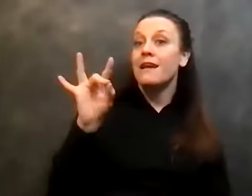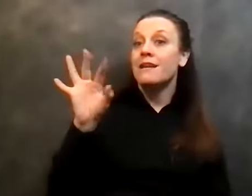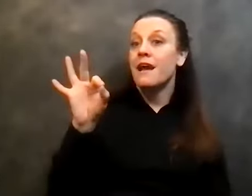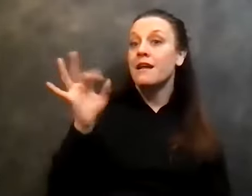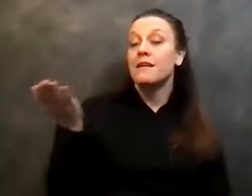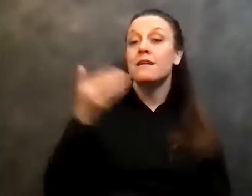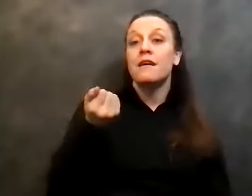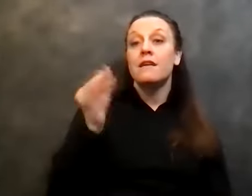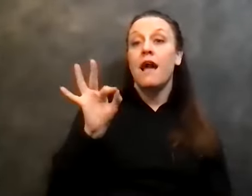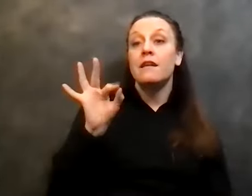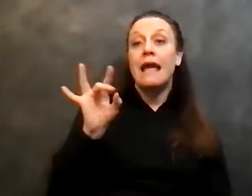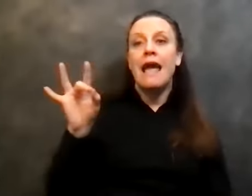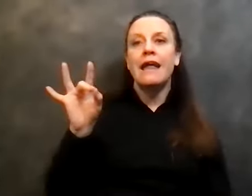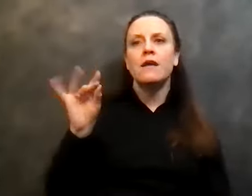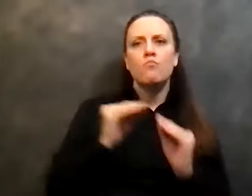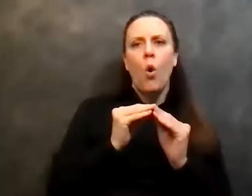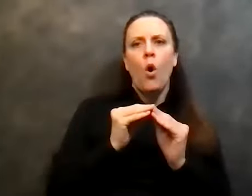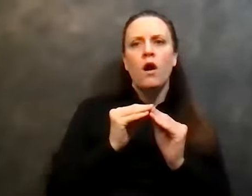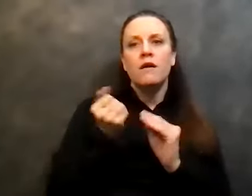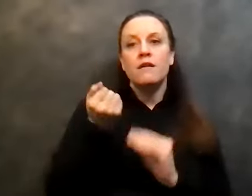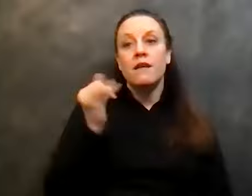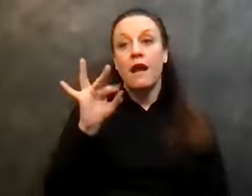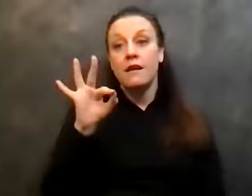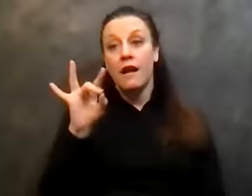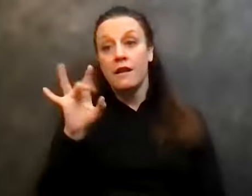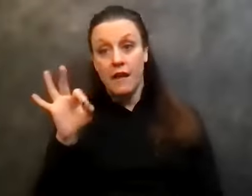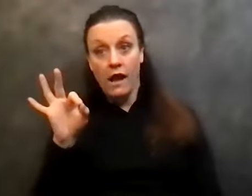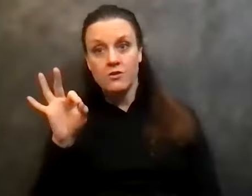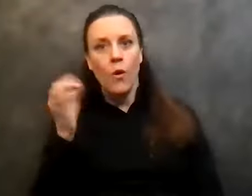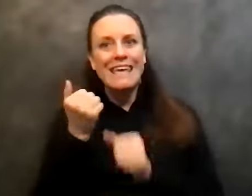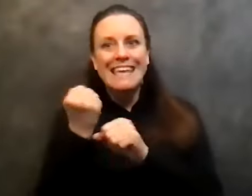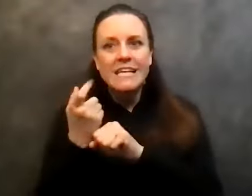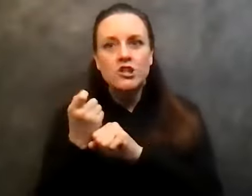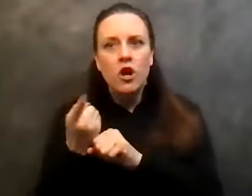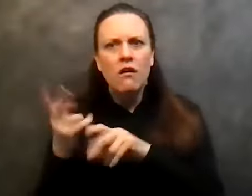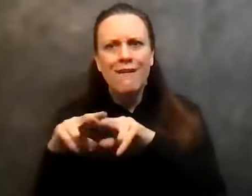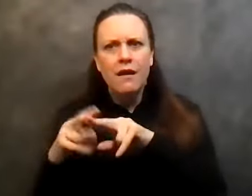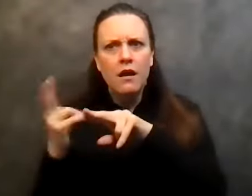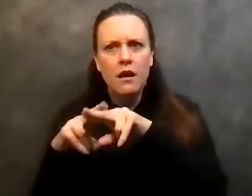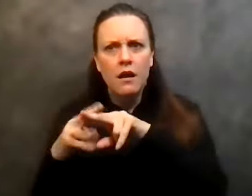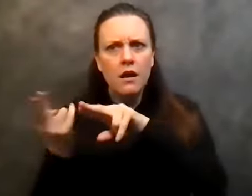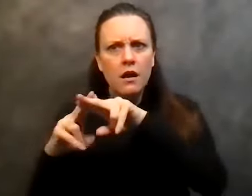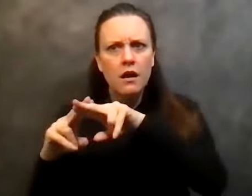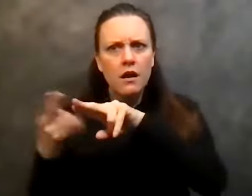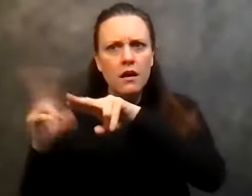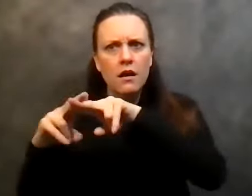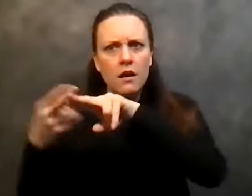I was drinking more in 1988 than I was in 1987. So it was getting progressively uglier. And,